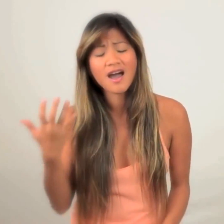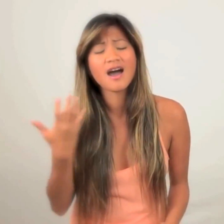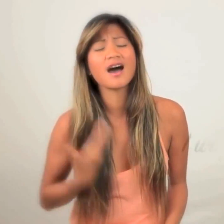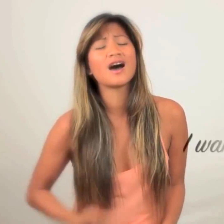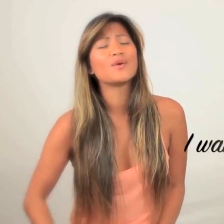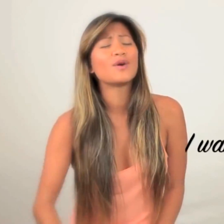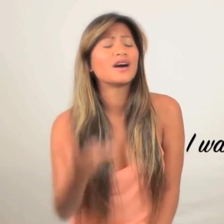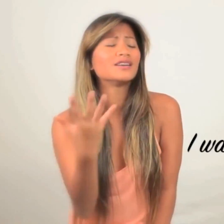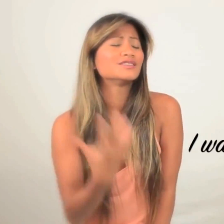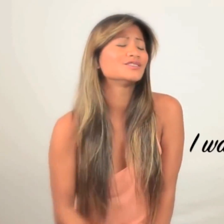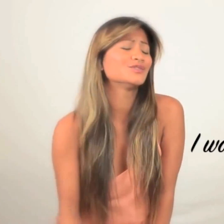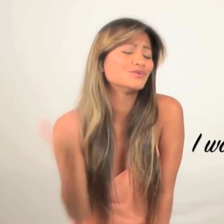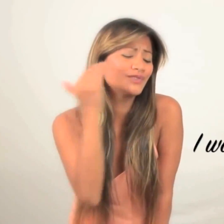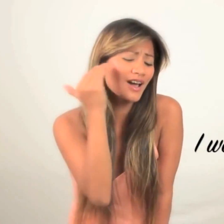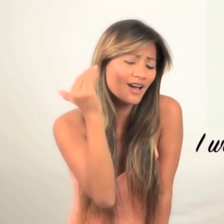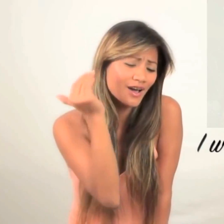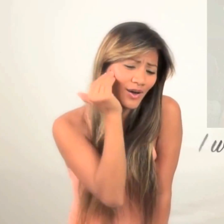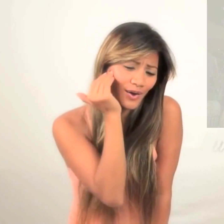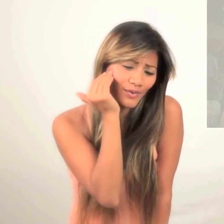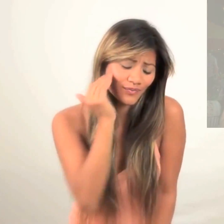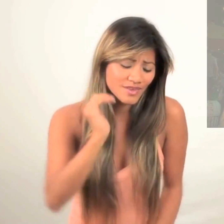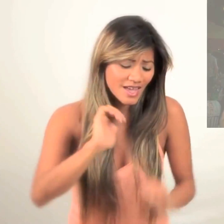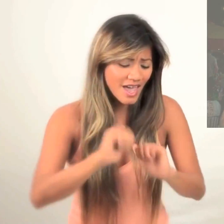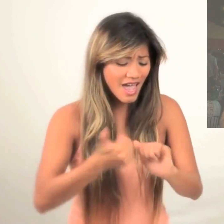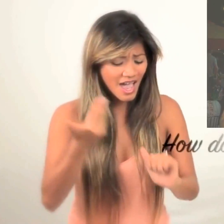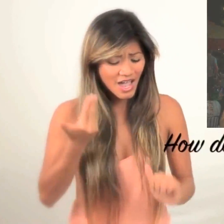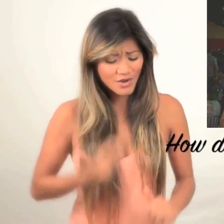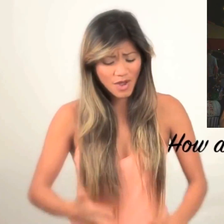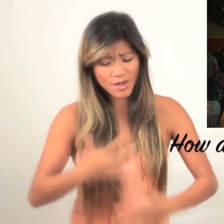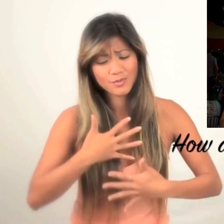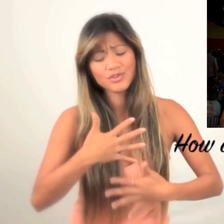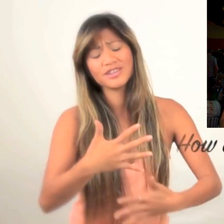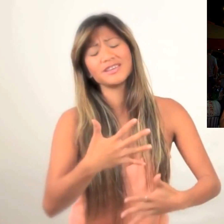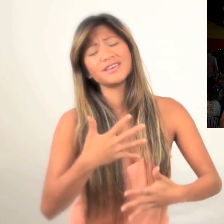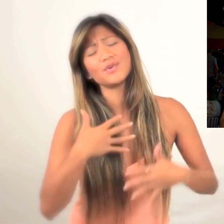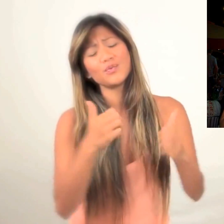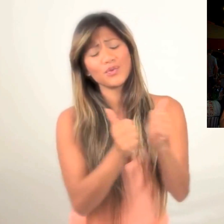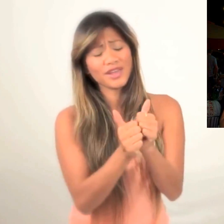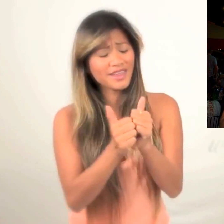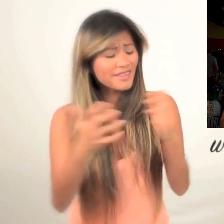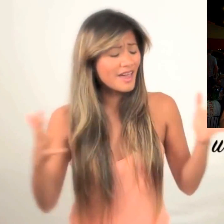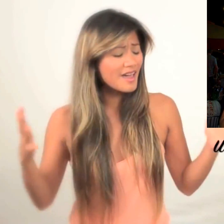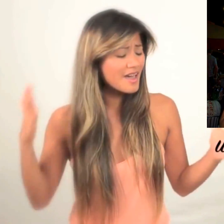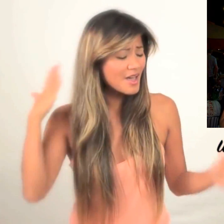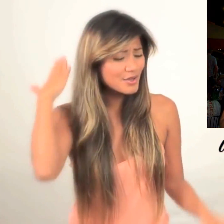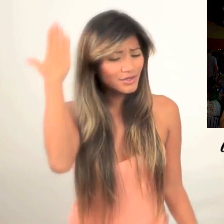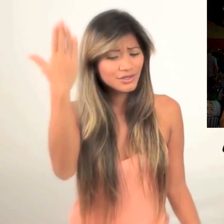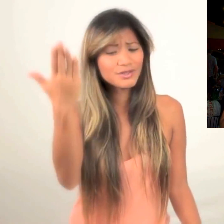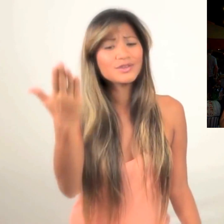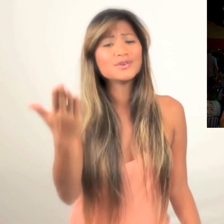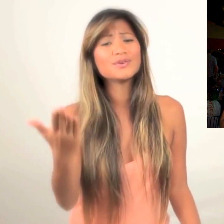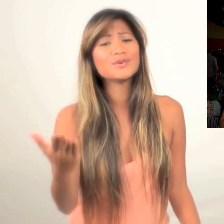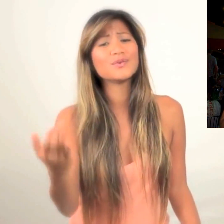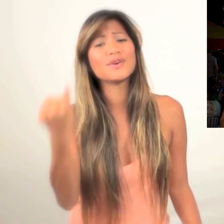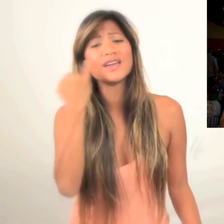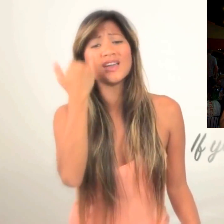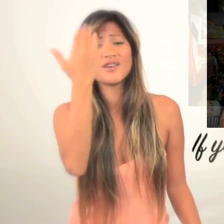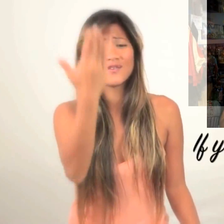I want to know How do I live without you? How do